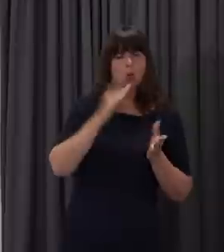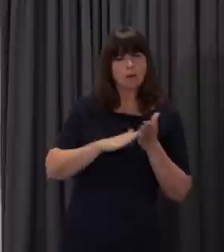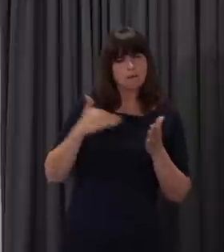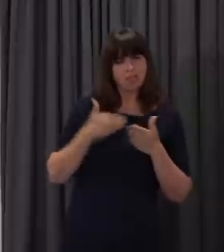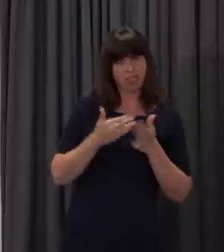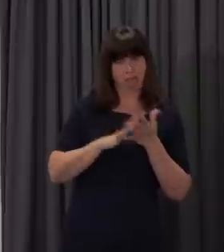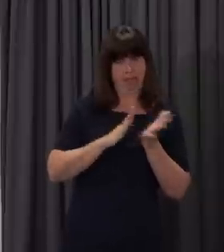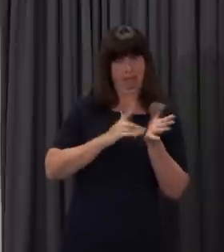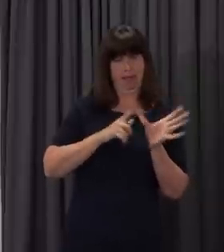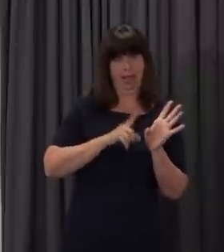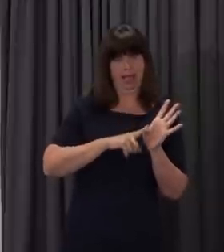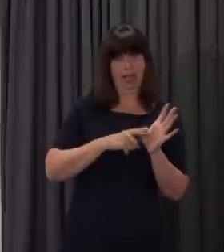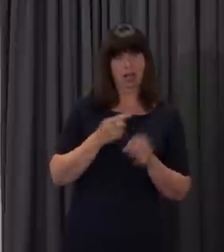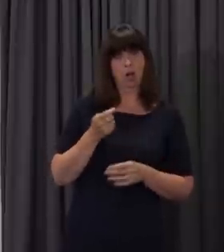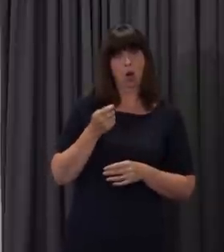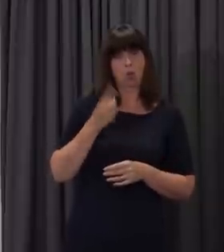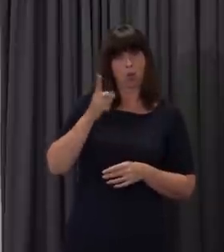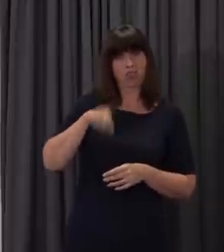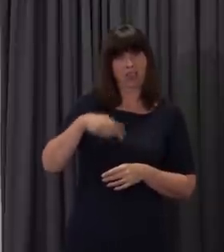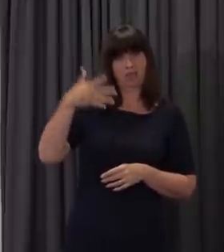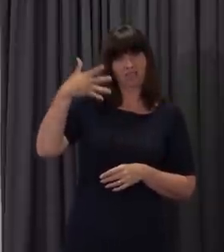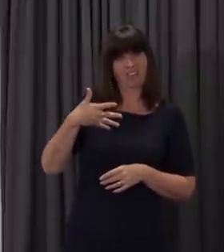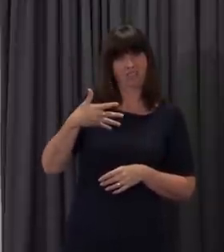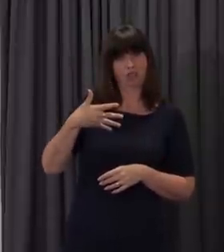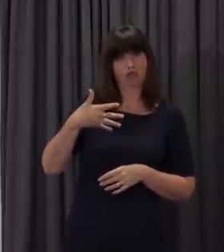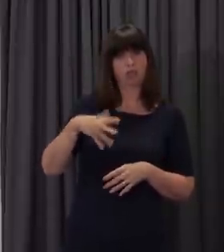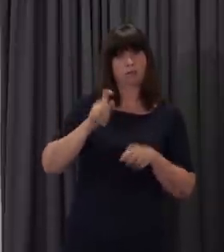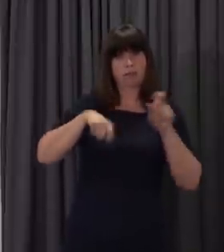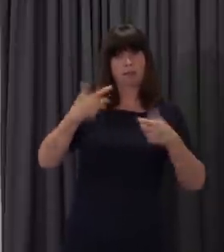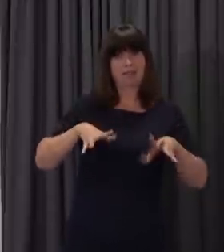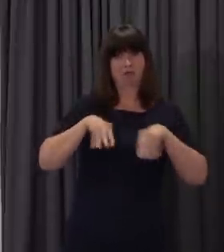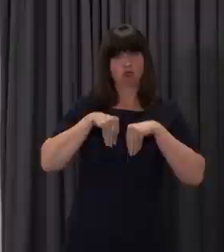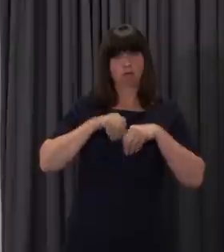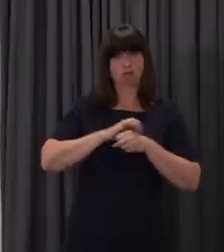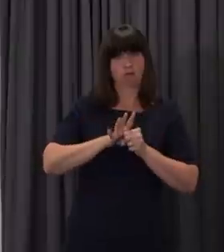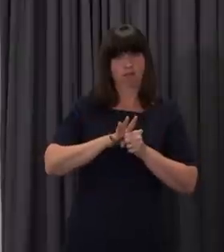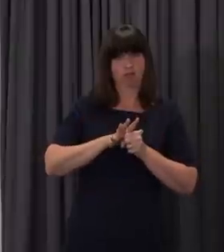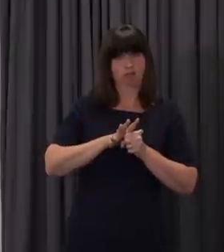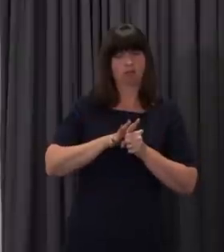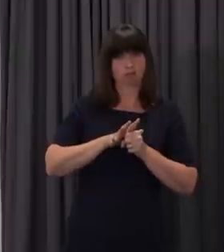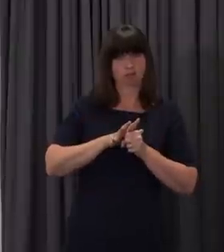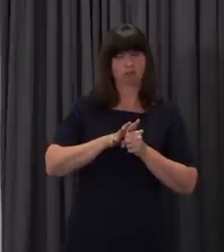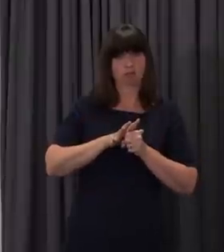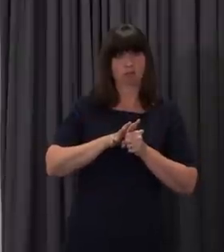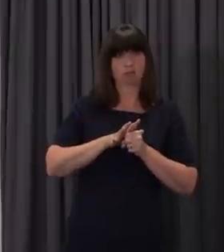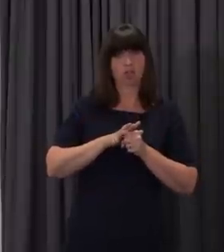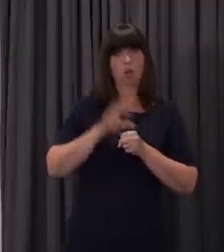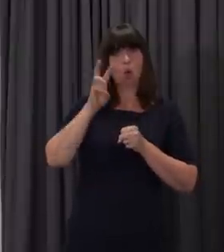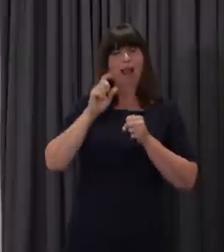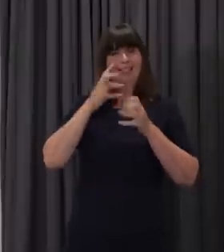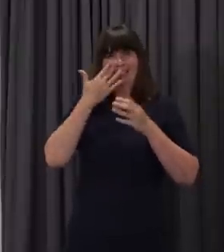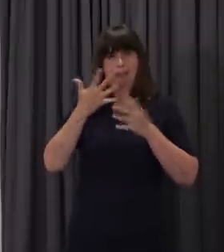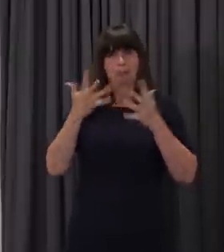in May, we've had just shy of 1500 confirmed infections. Obviously, because we are having a bit of a later peak here in North Wales.